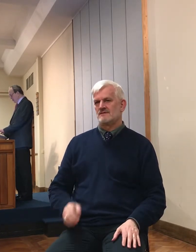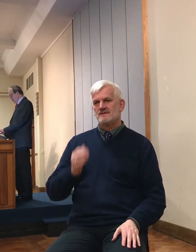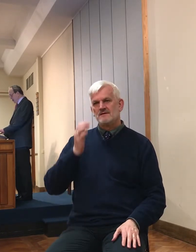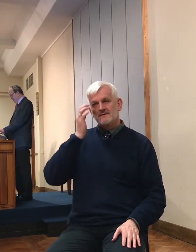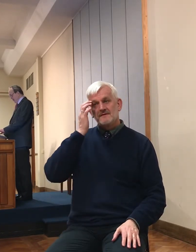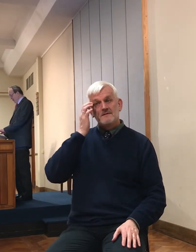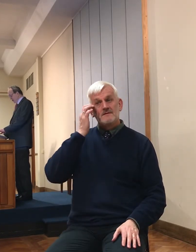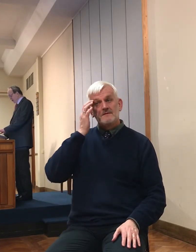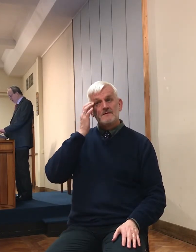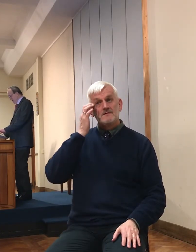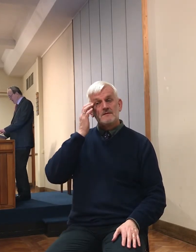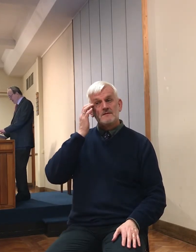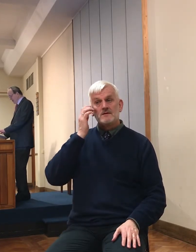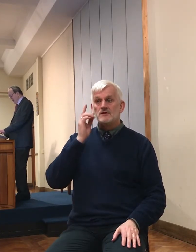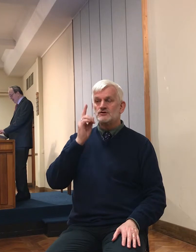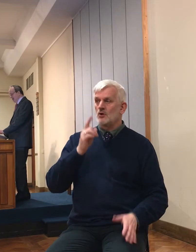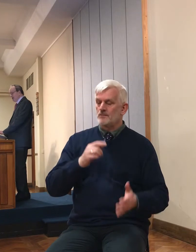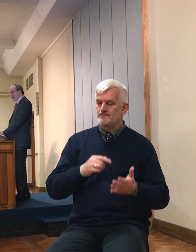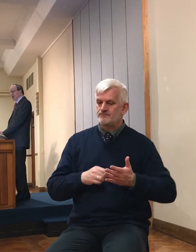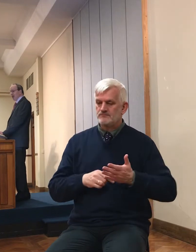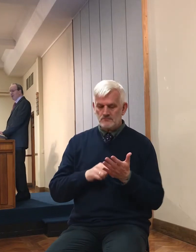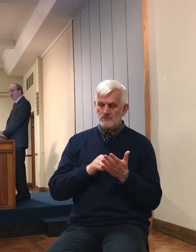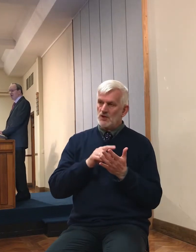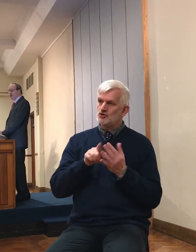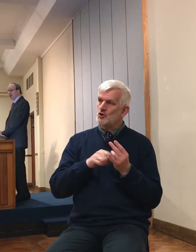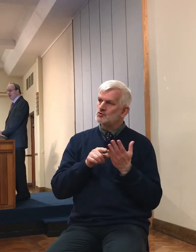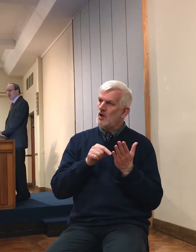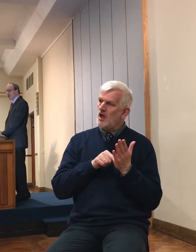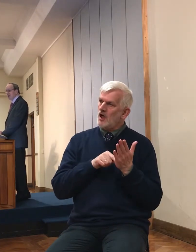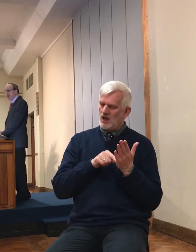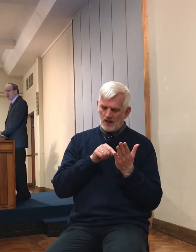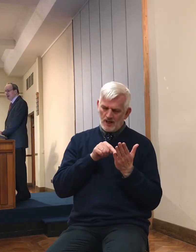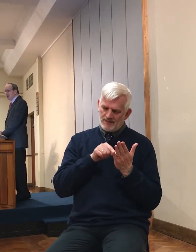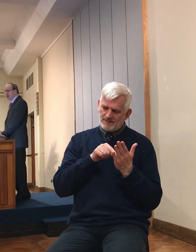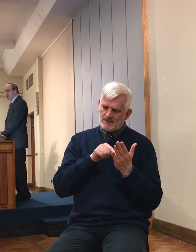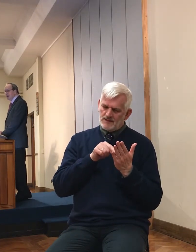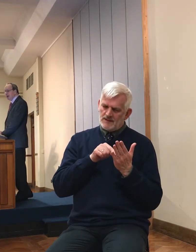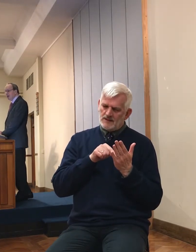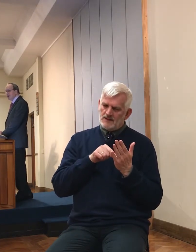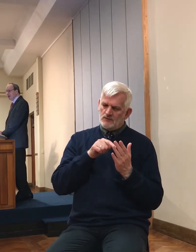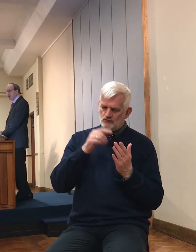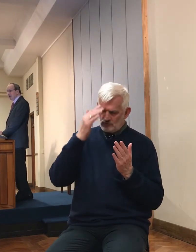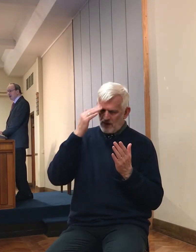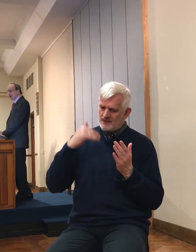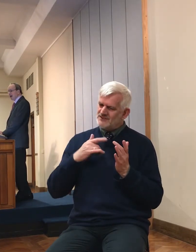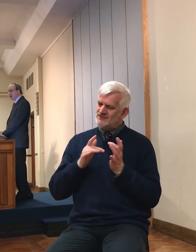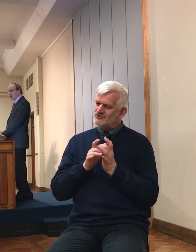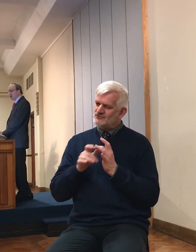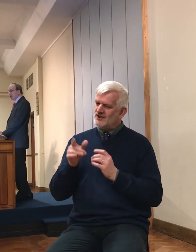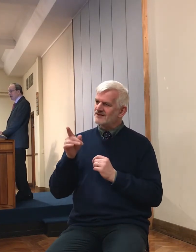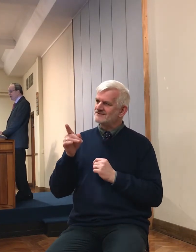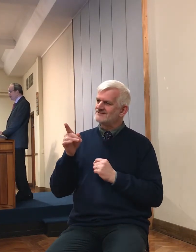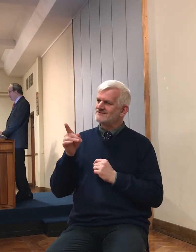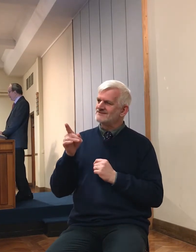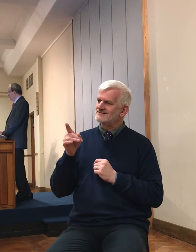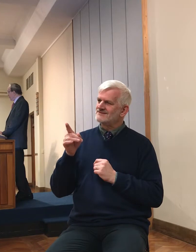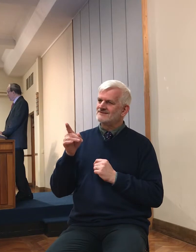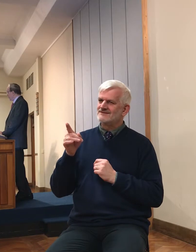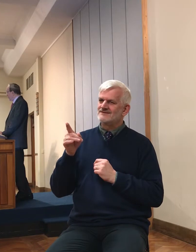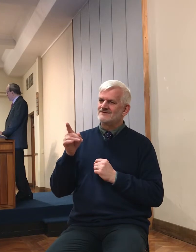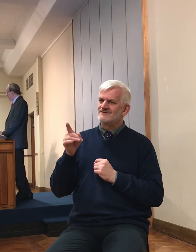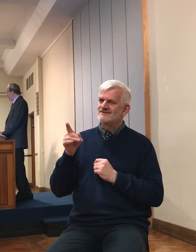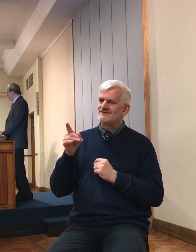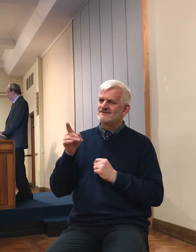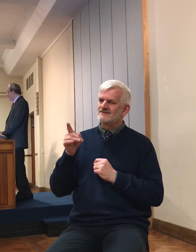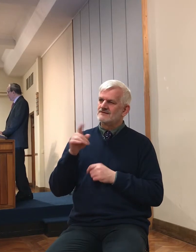is worthily described as a type of Christ. Now, these people are under the protection of